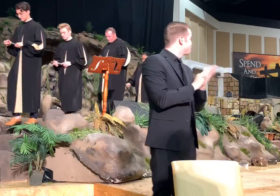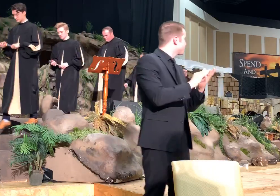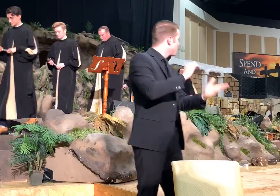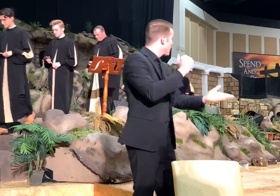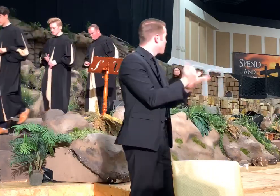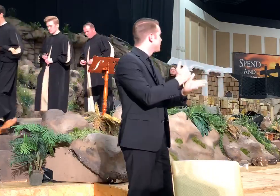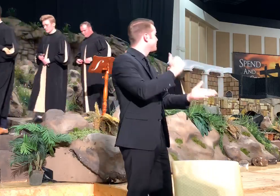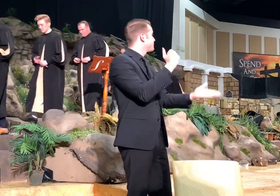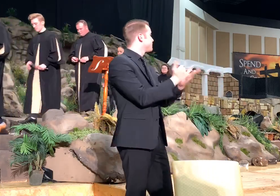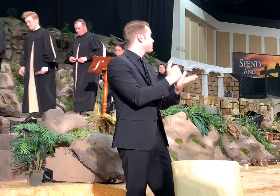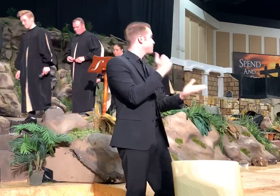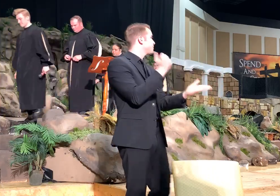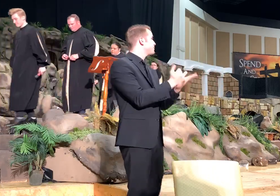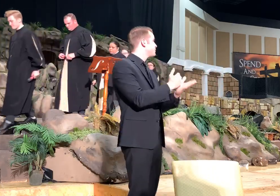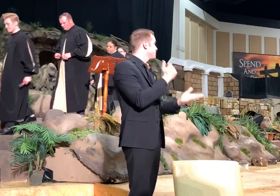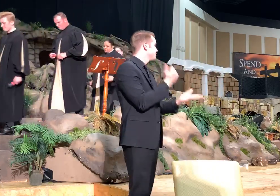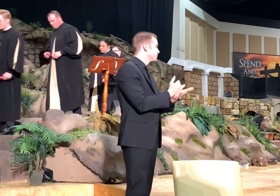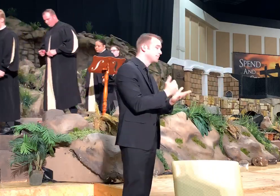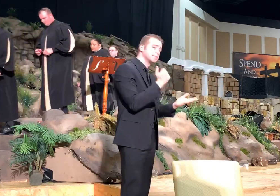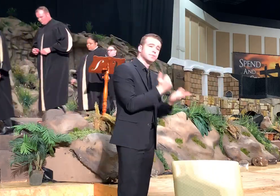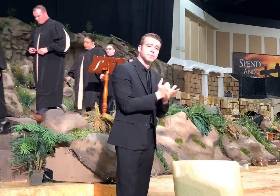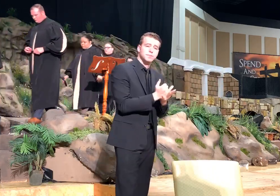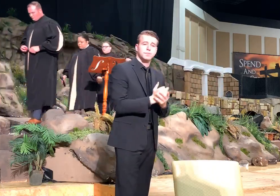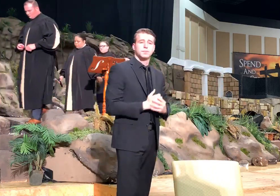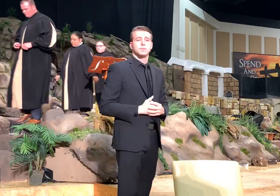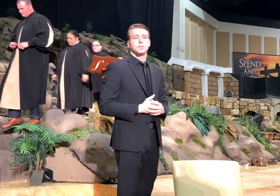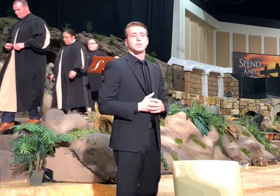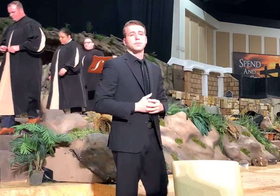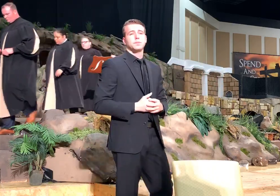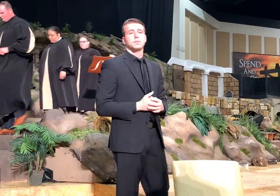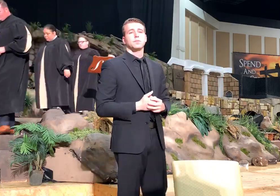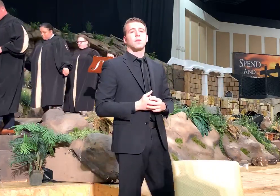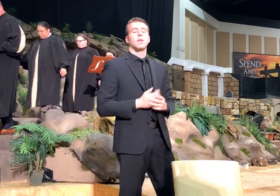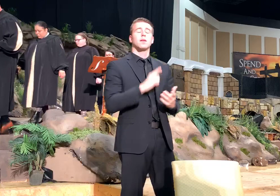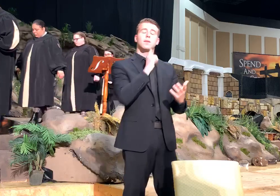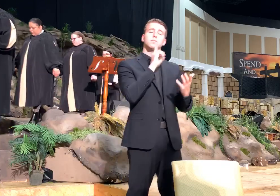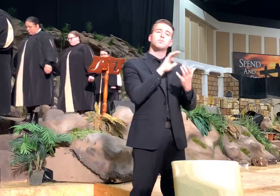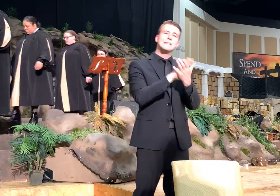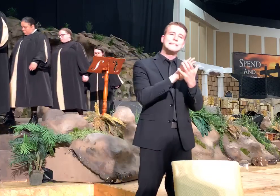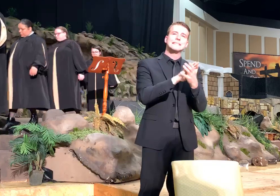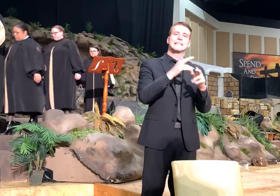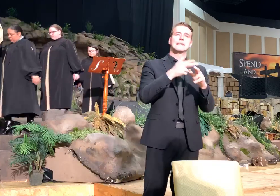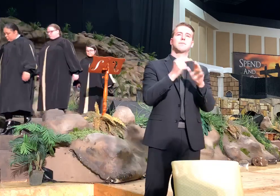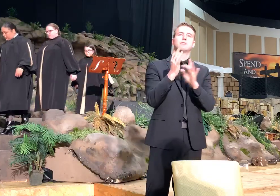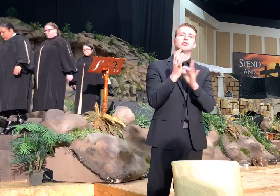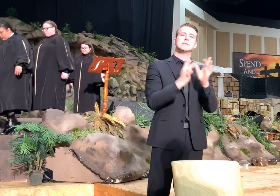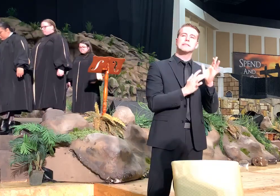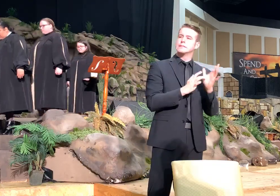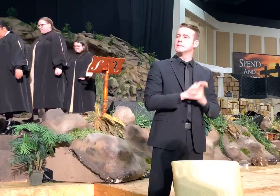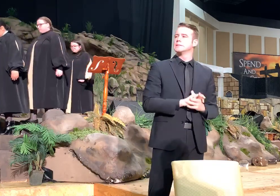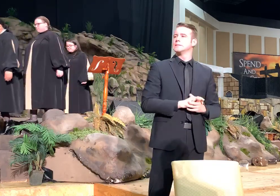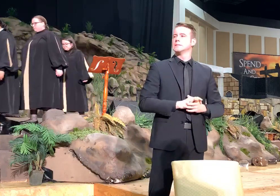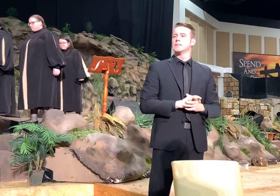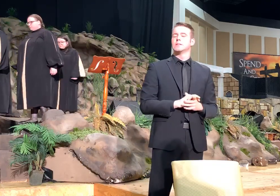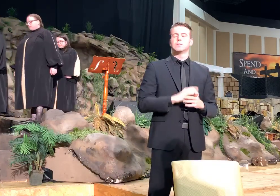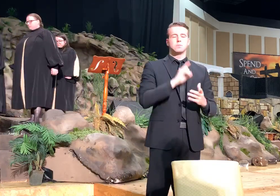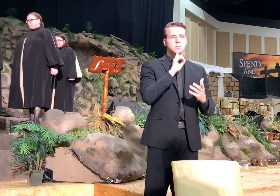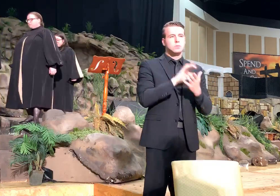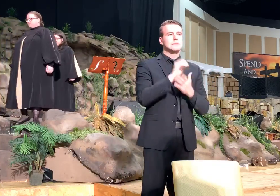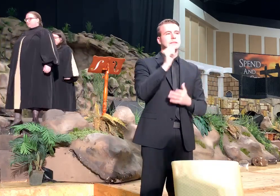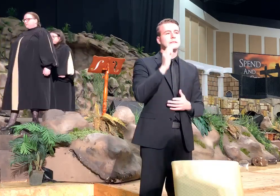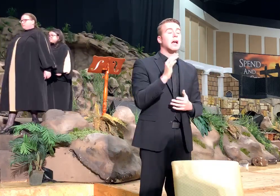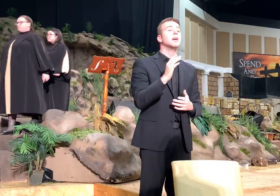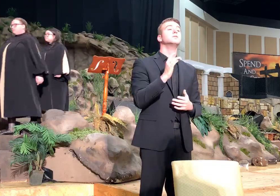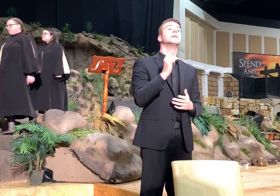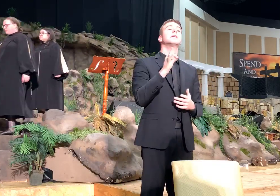Amen, amen, amen, amen, amen. Praise the name of Jesus. Praise God.